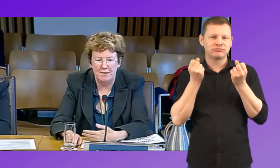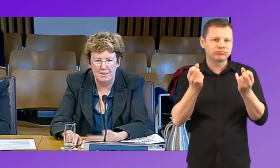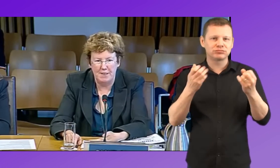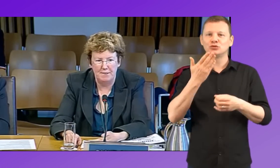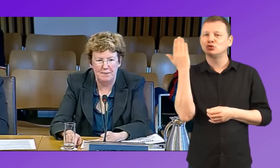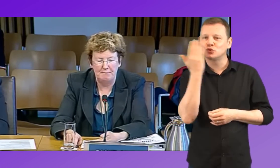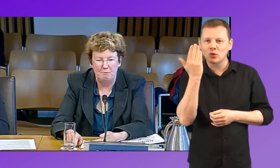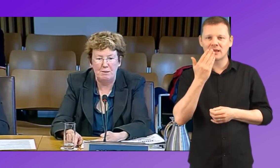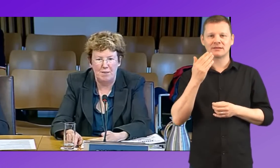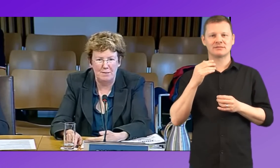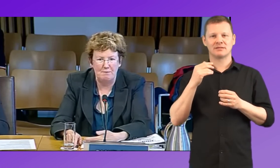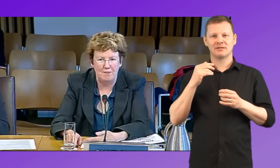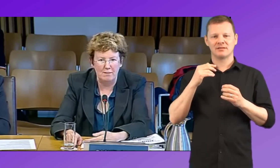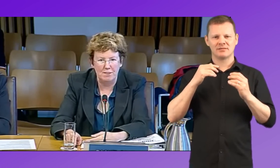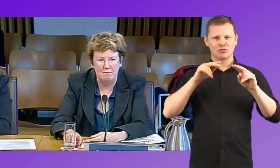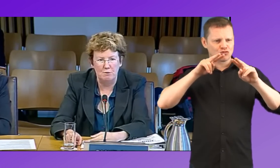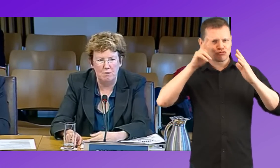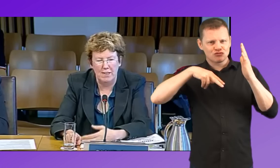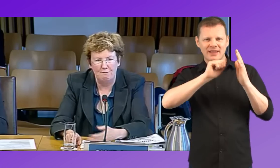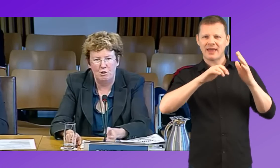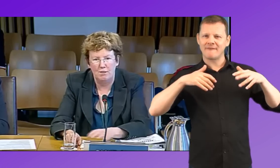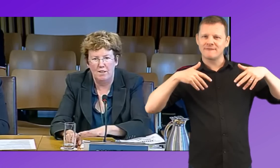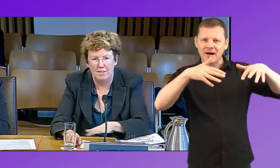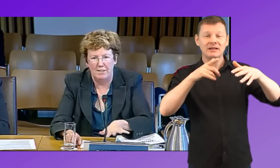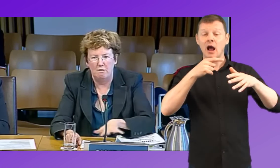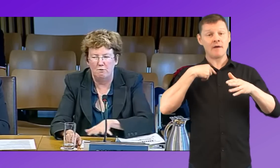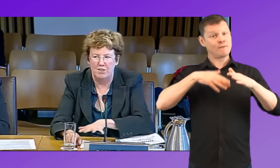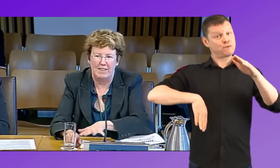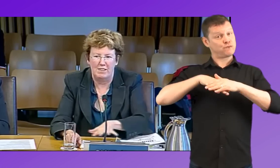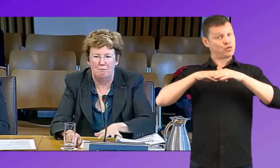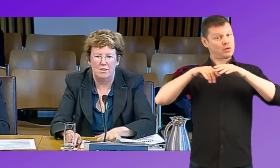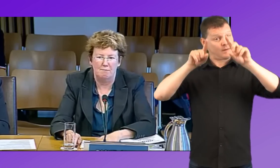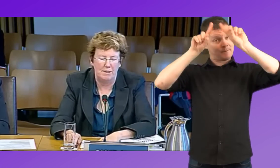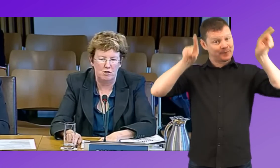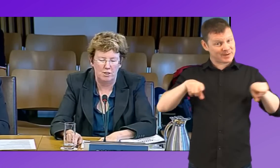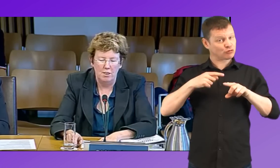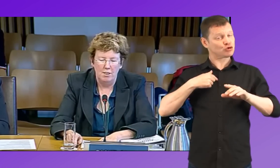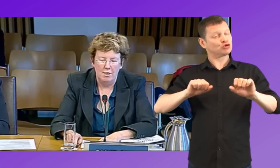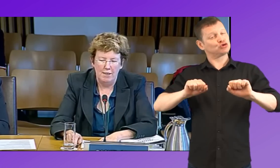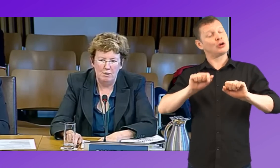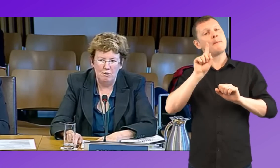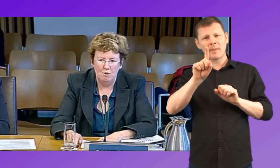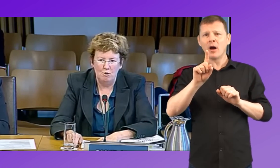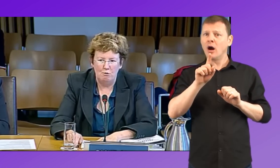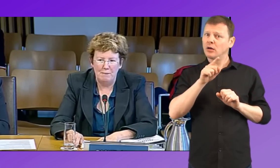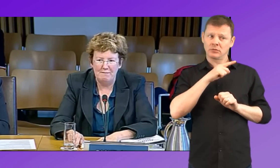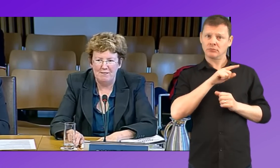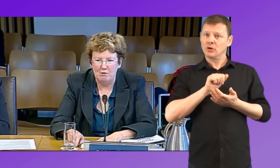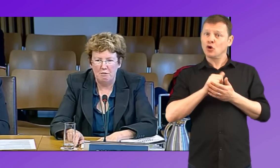visits and read placement files. So in some way, I have got an idea. I'm not saying it's a complete picture. There are many really good